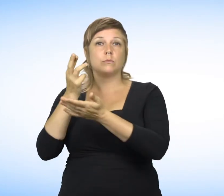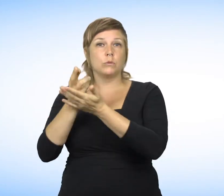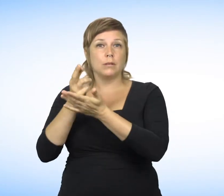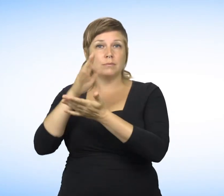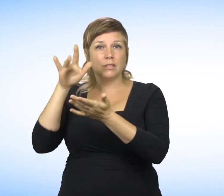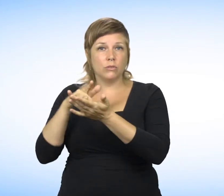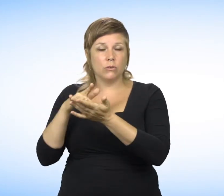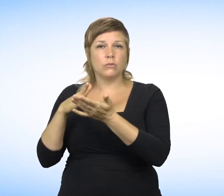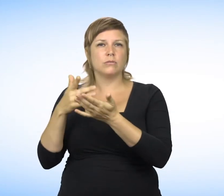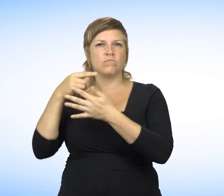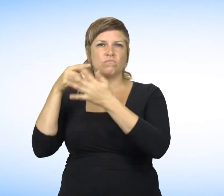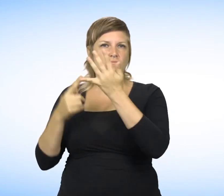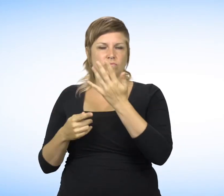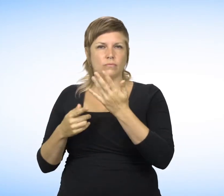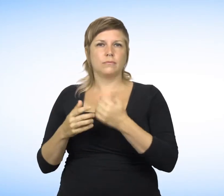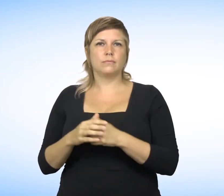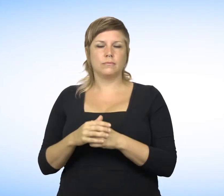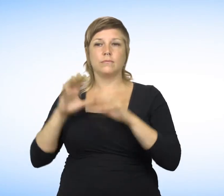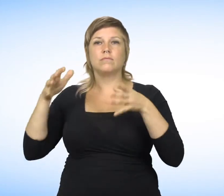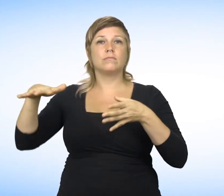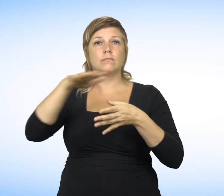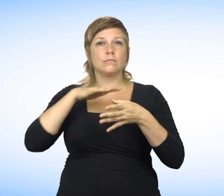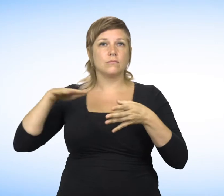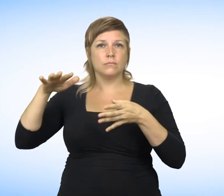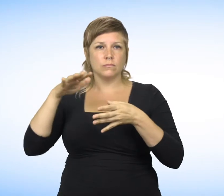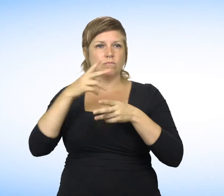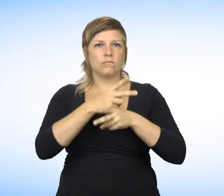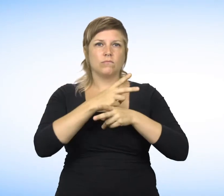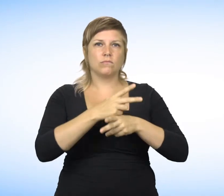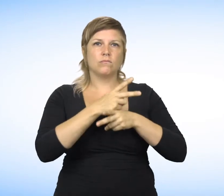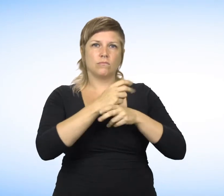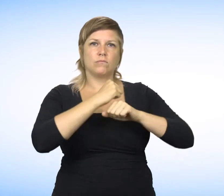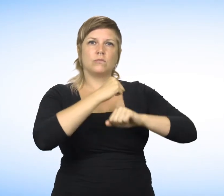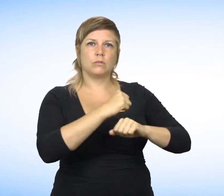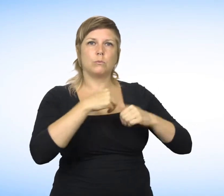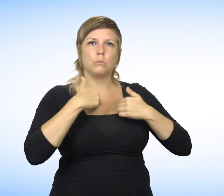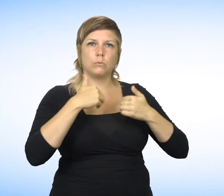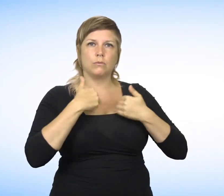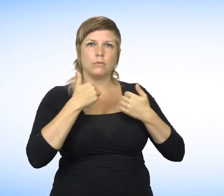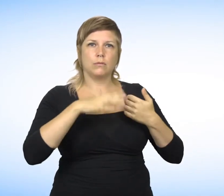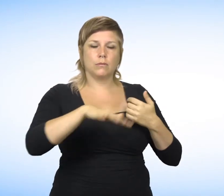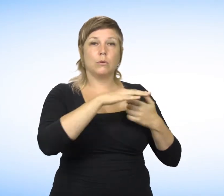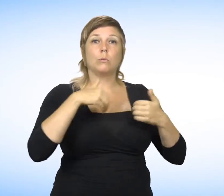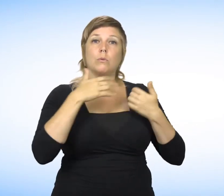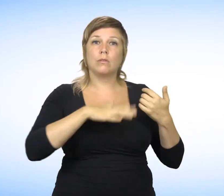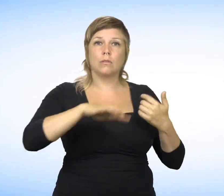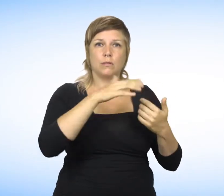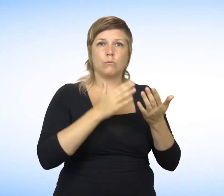foster home, the director of youth protection, a rehabilitation center, etc., are protected by laws,